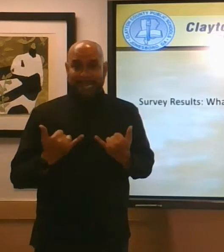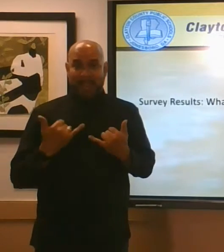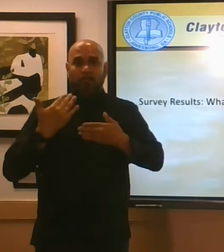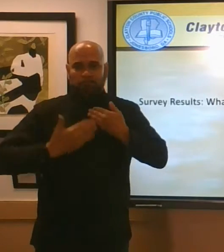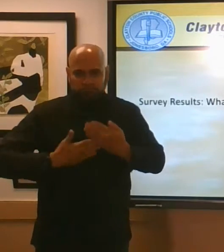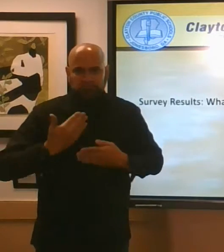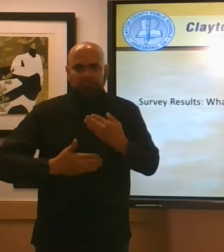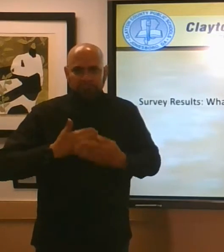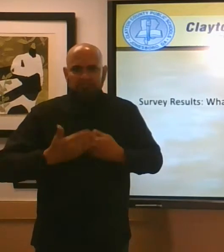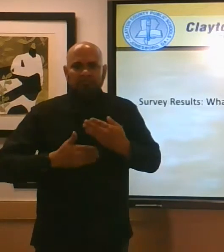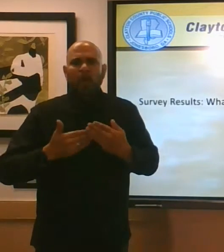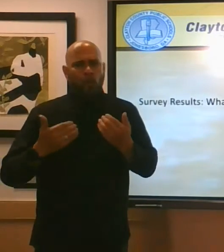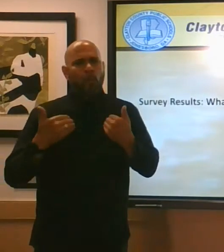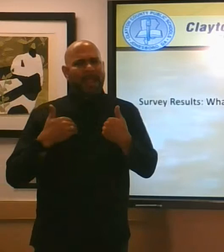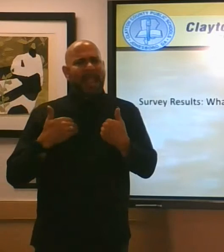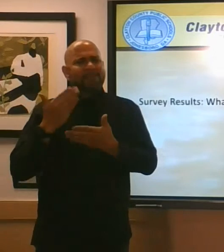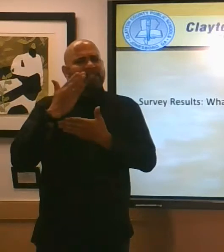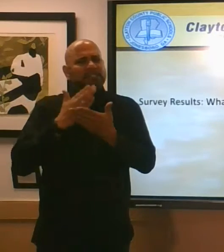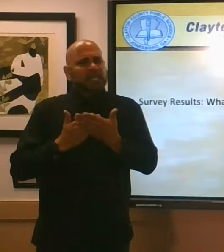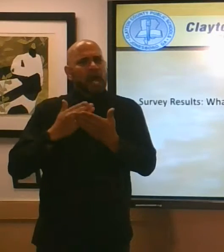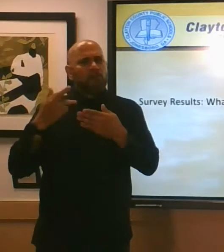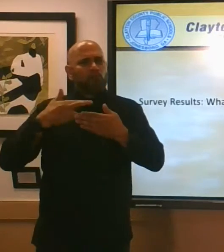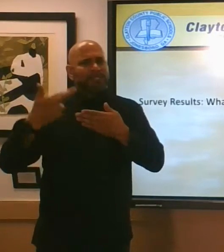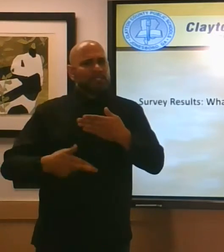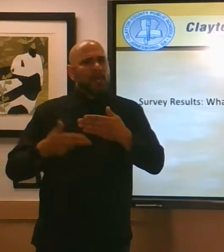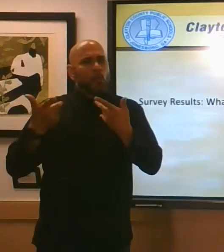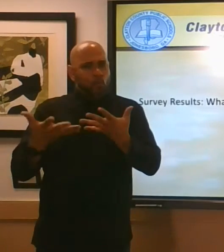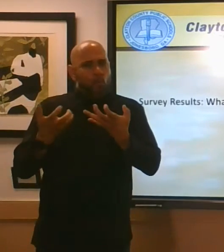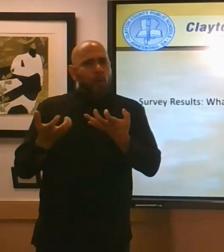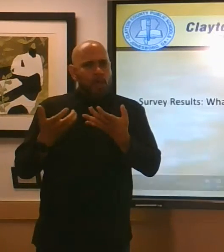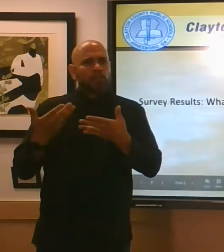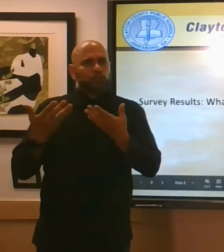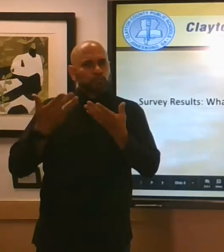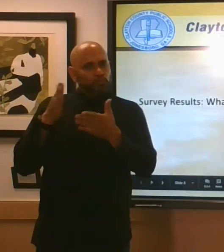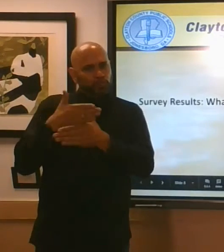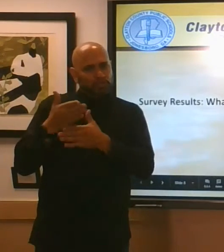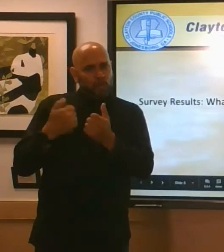progress but we do have some preliminary results that we'd like to share